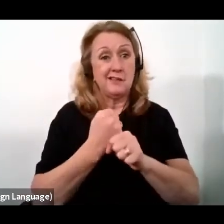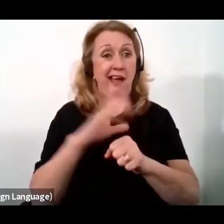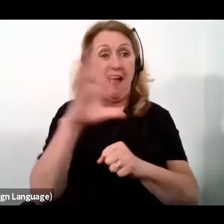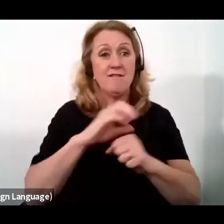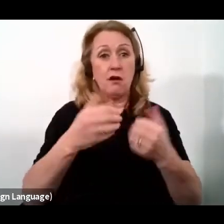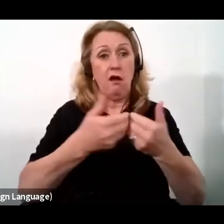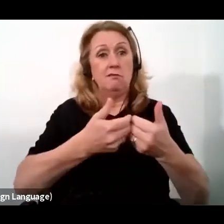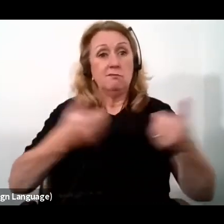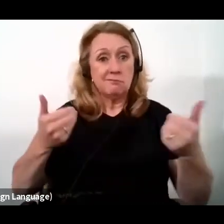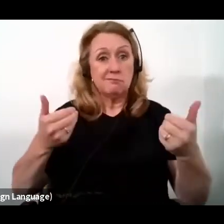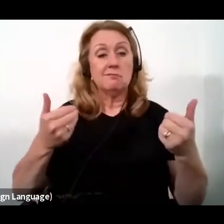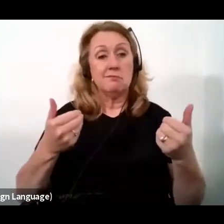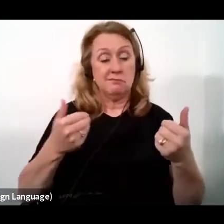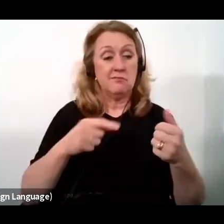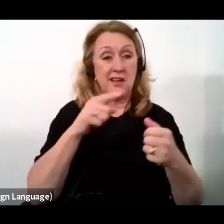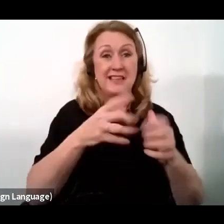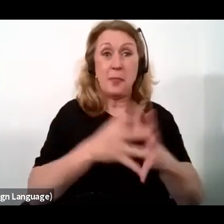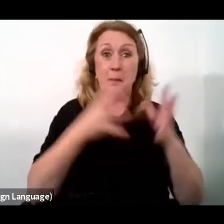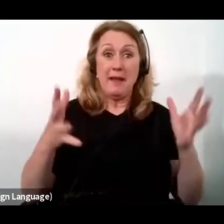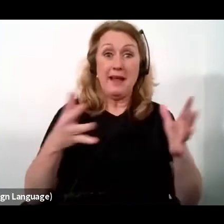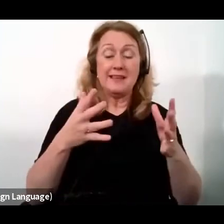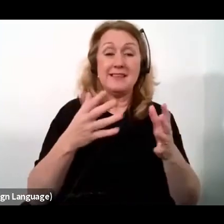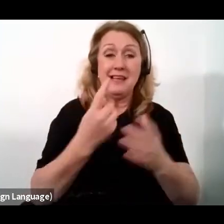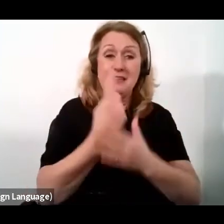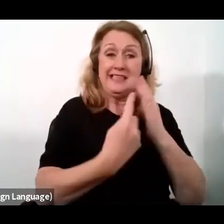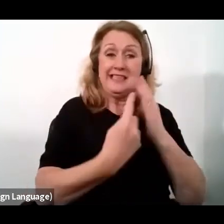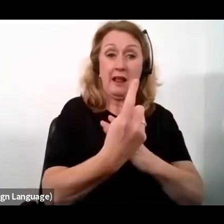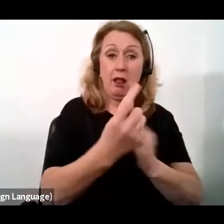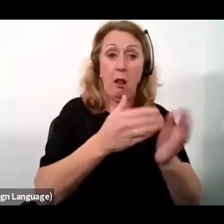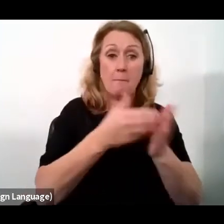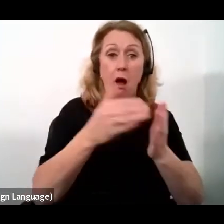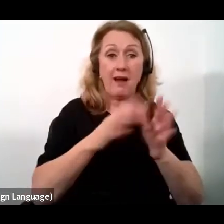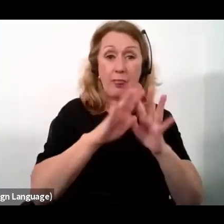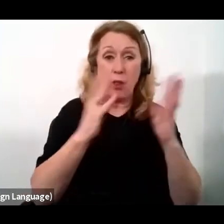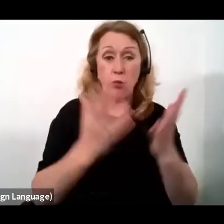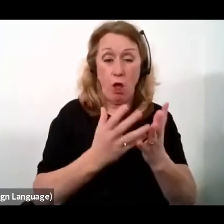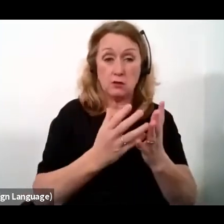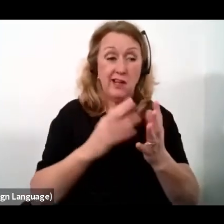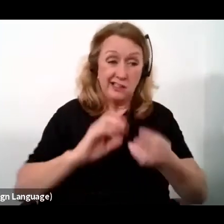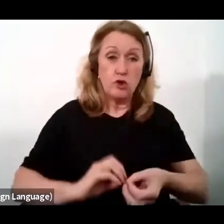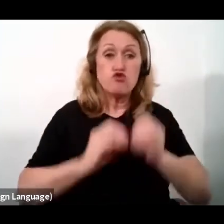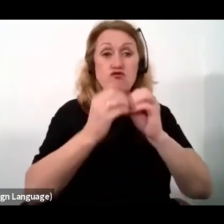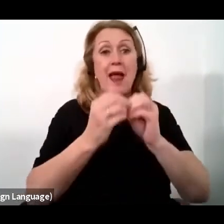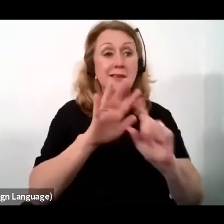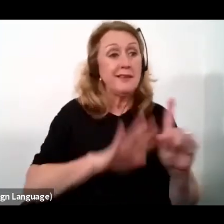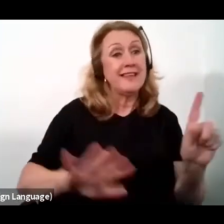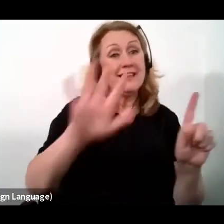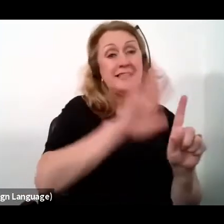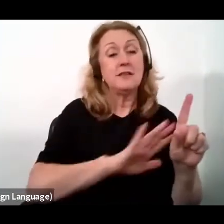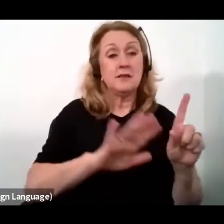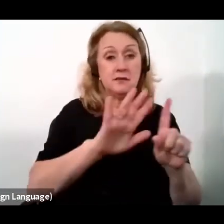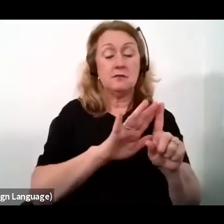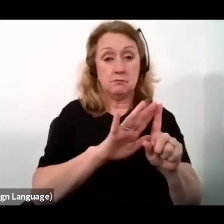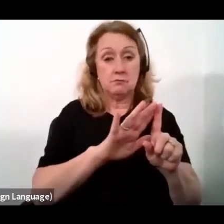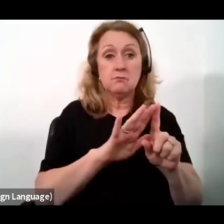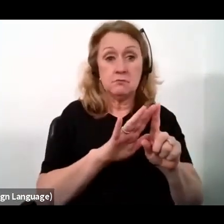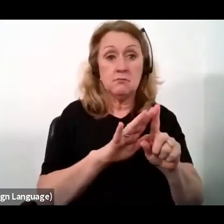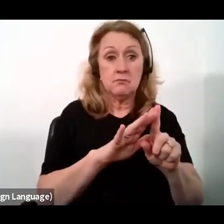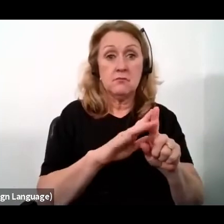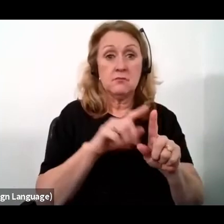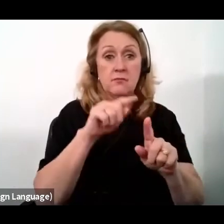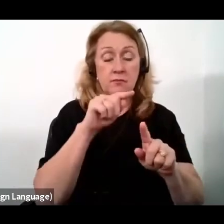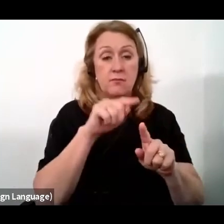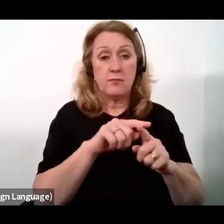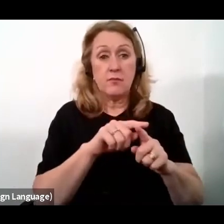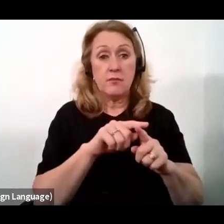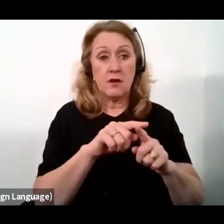the largest single market in the world by membership and created the conditions for sales or scale also lifts